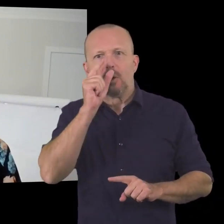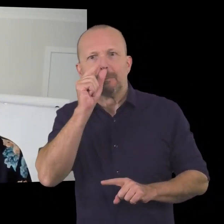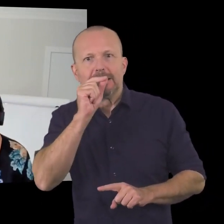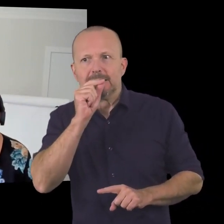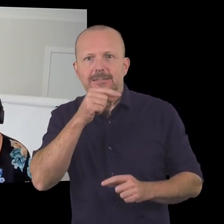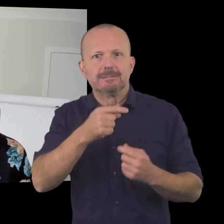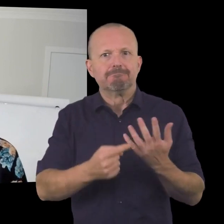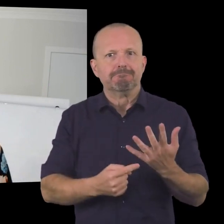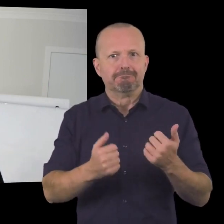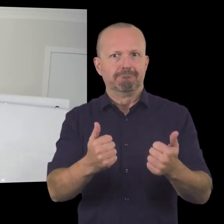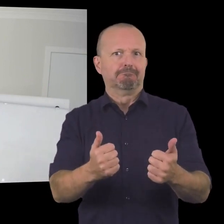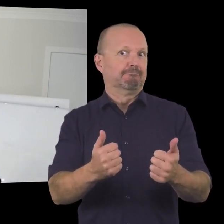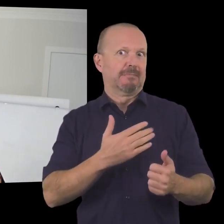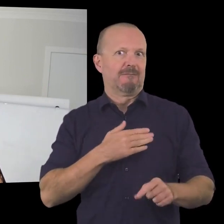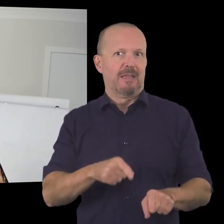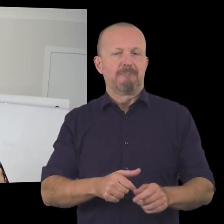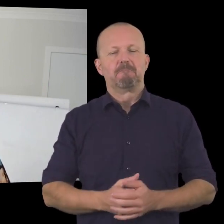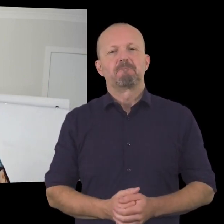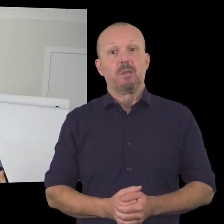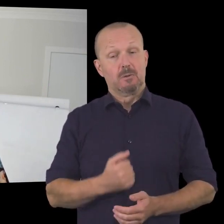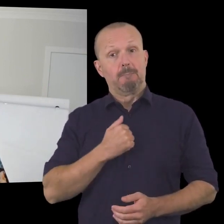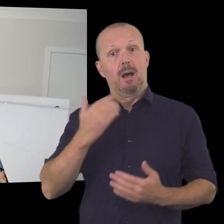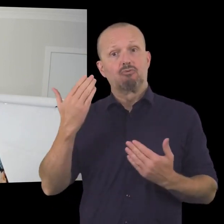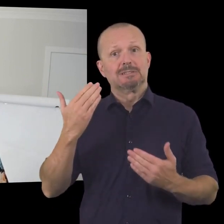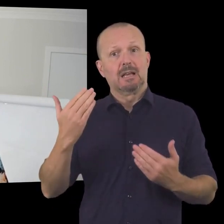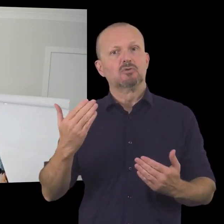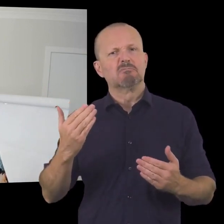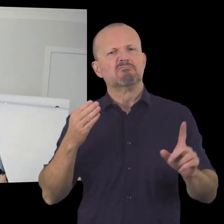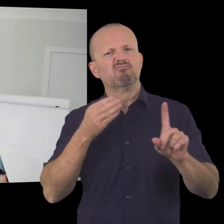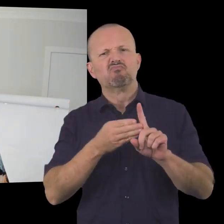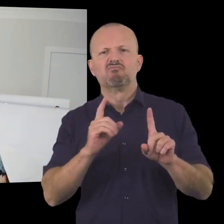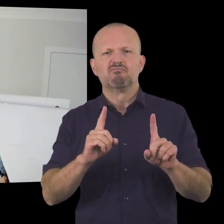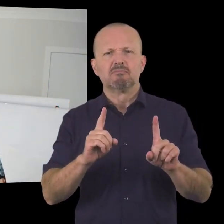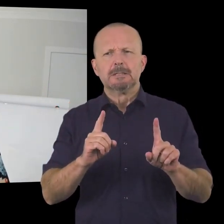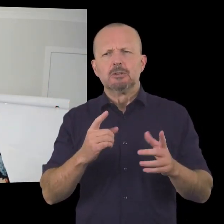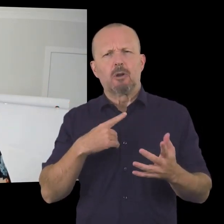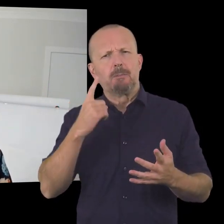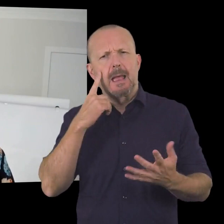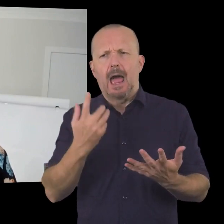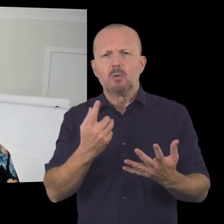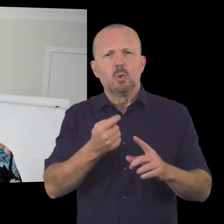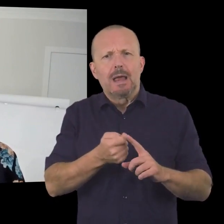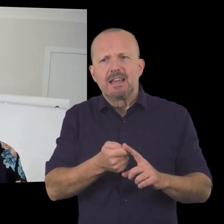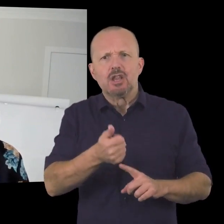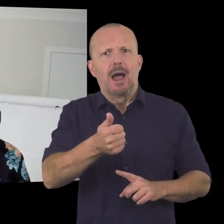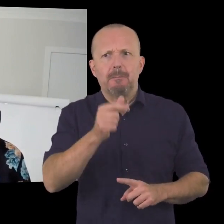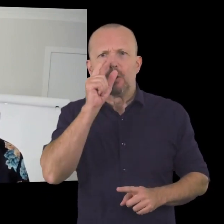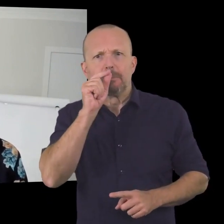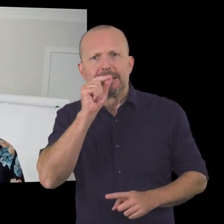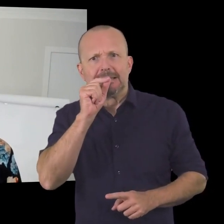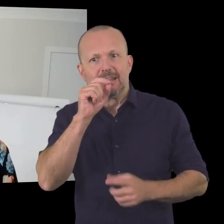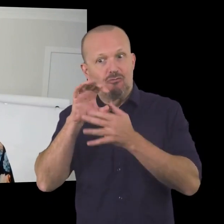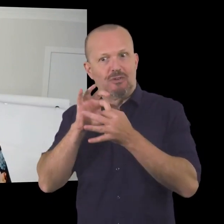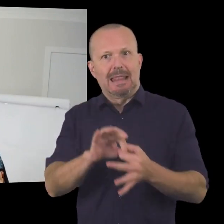and so the purpose of my chat today is to think about how to ignite possibilities in the